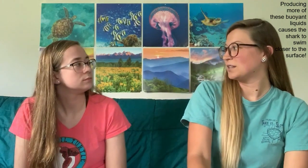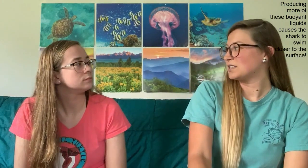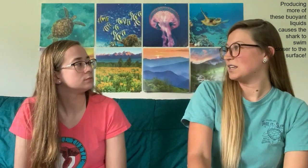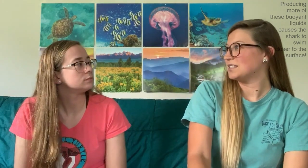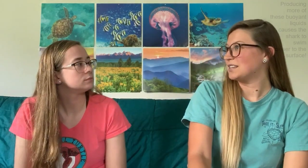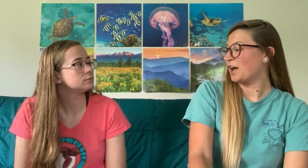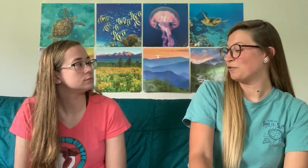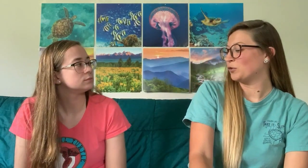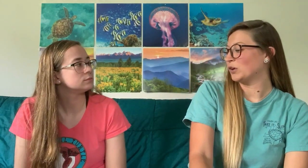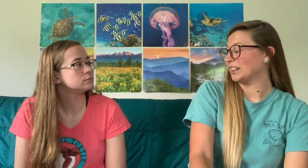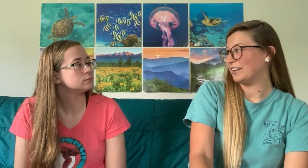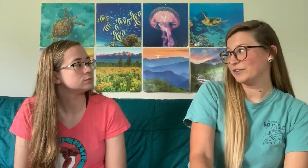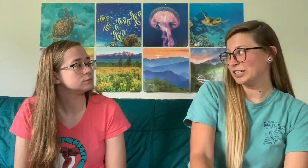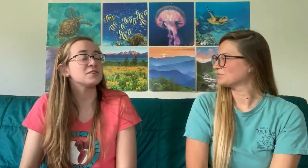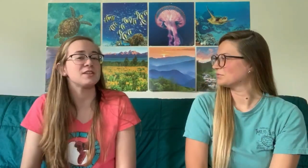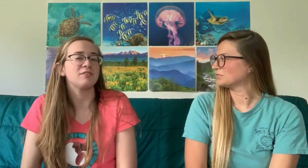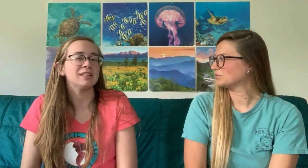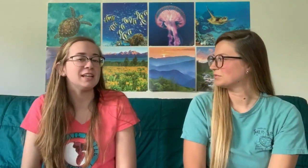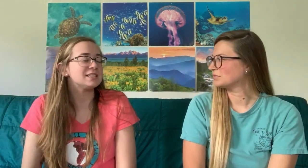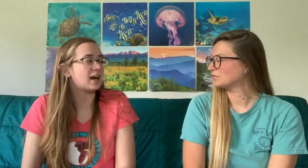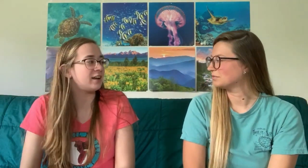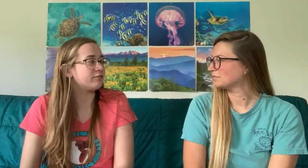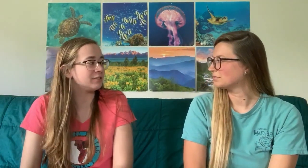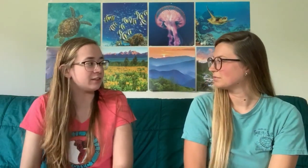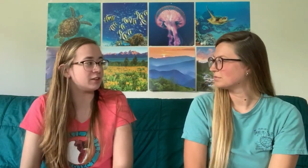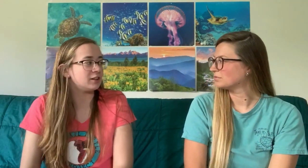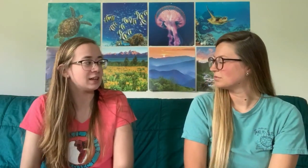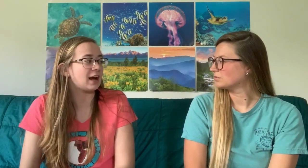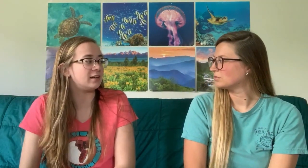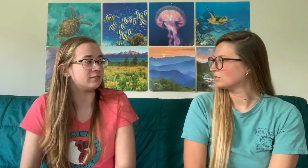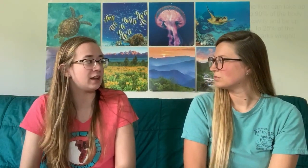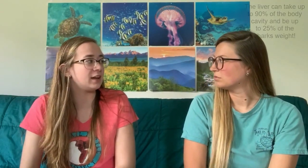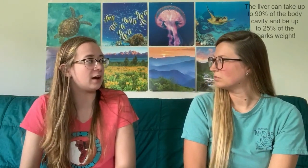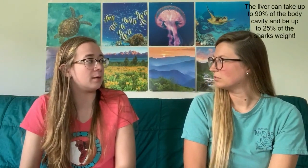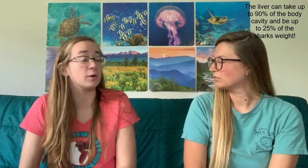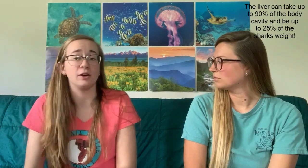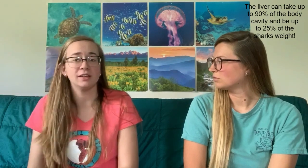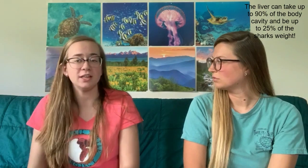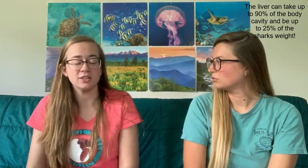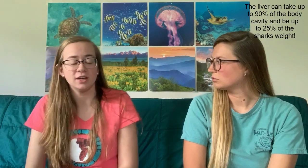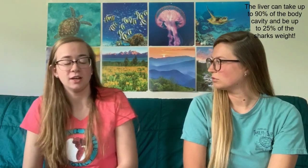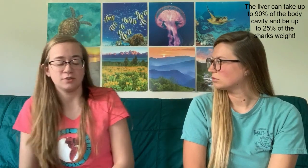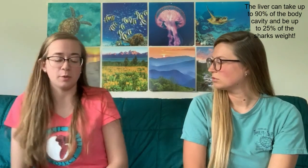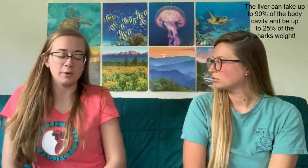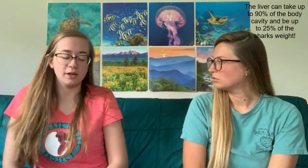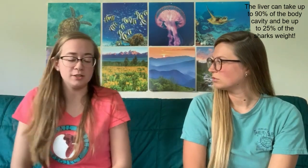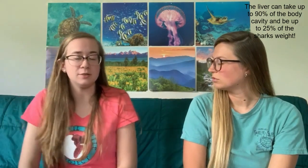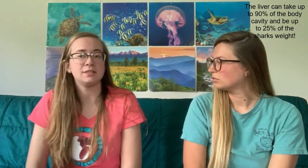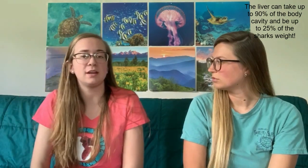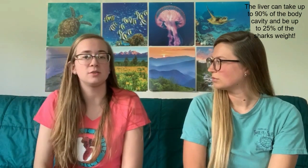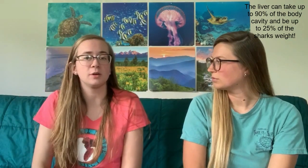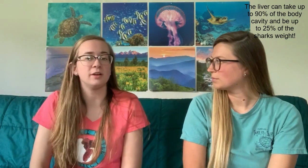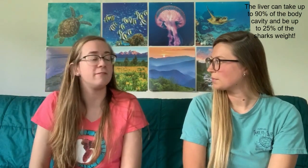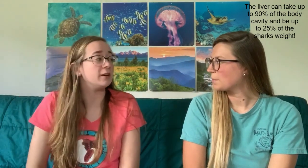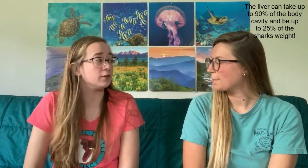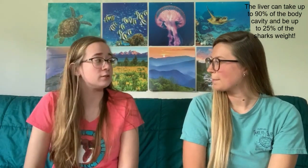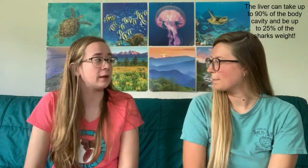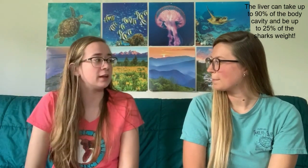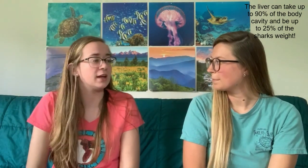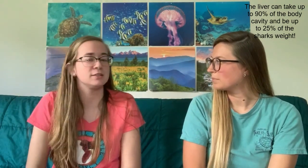us the sign for liver? So there's not really a sign for liver, kind of like cartilage. So what we're going to do instead is we're going to fingerspell it. And